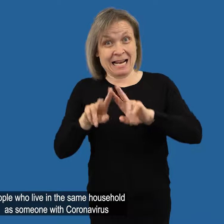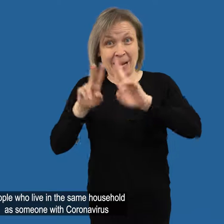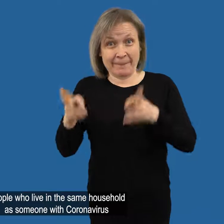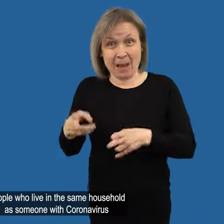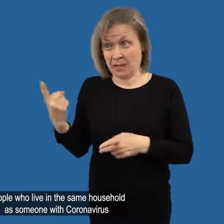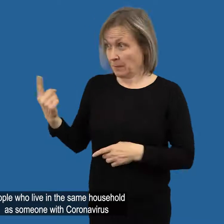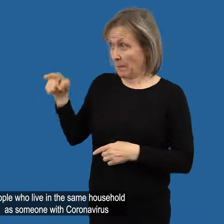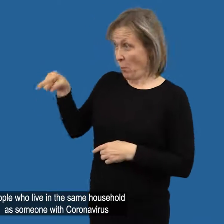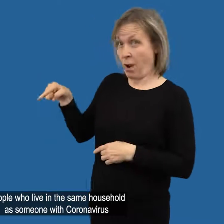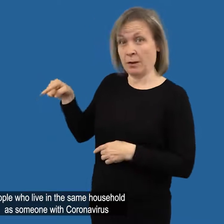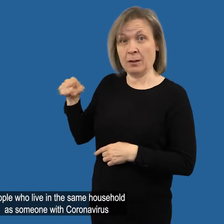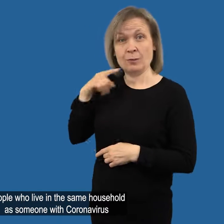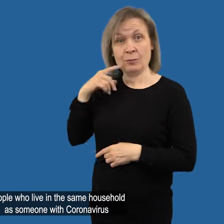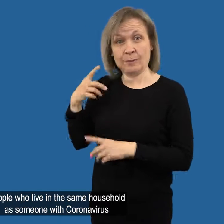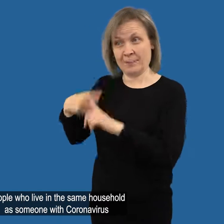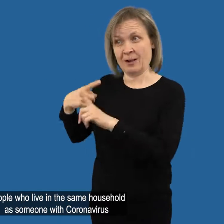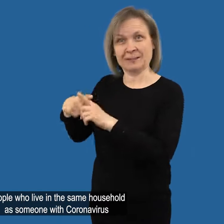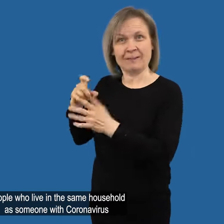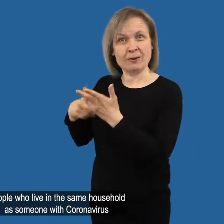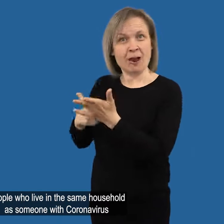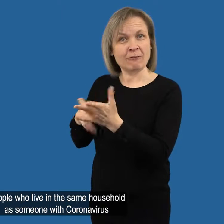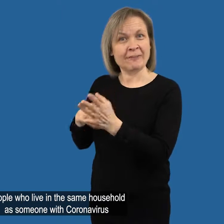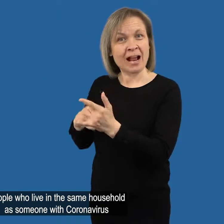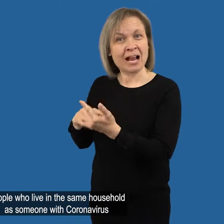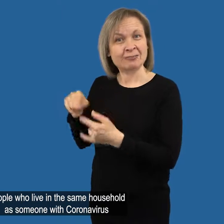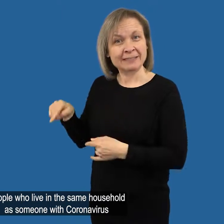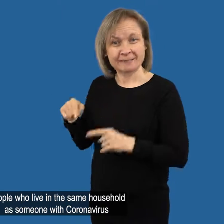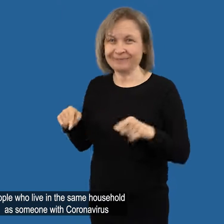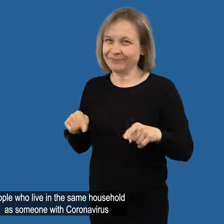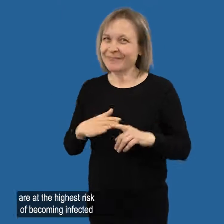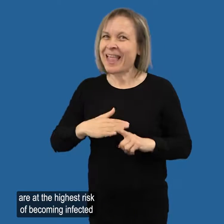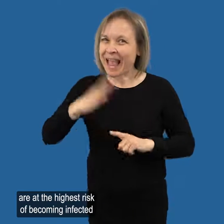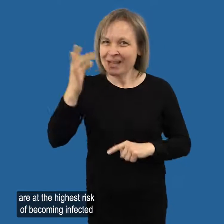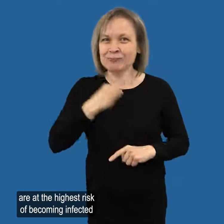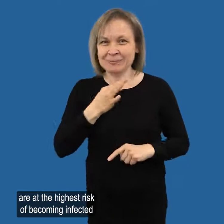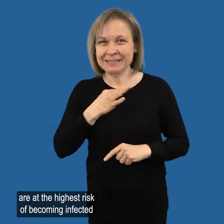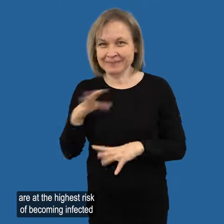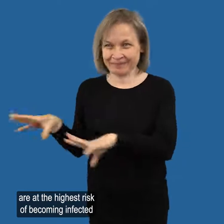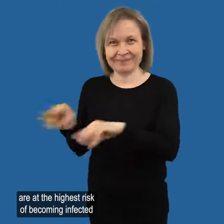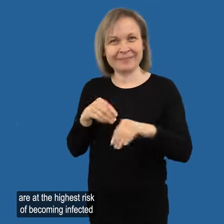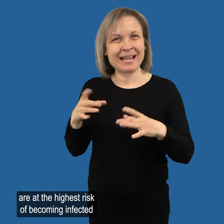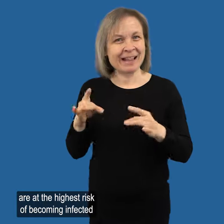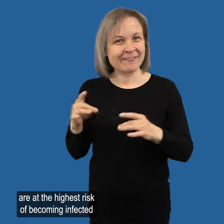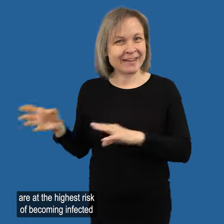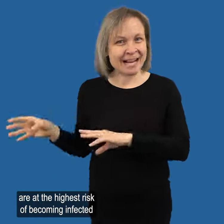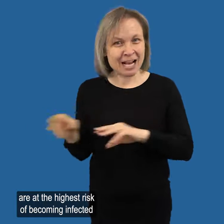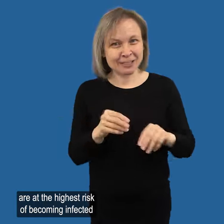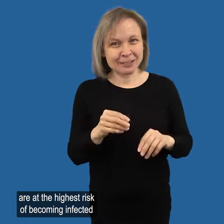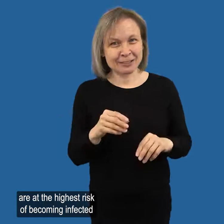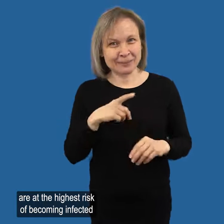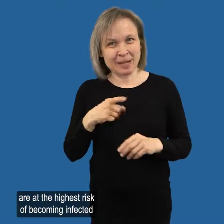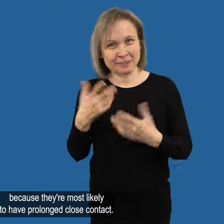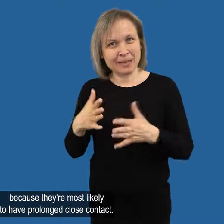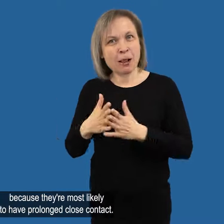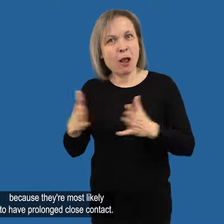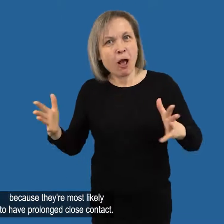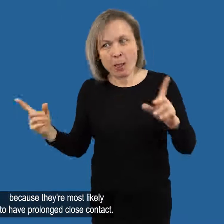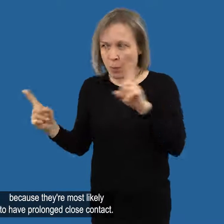People who live in the same household as someone with coronavirus are at the highest risk of becoming infected Because they're most likely to have